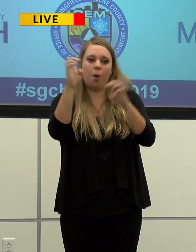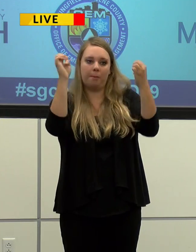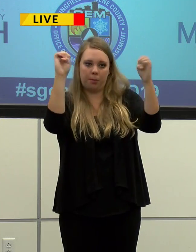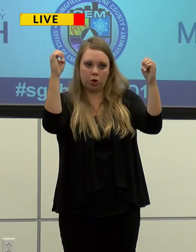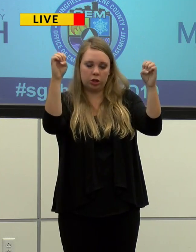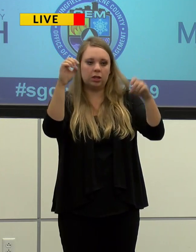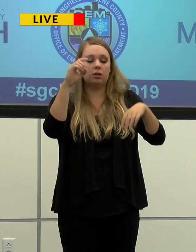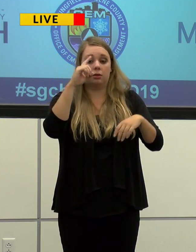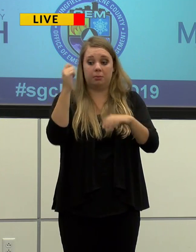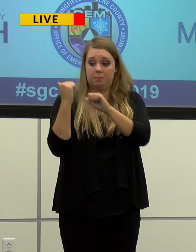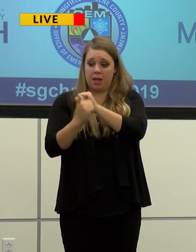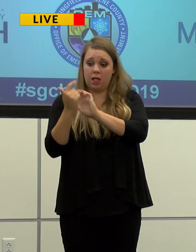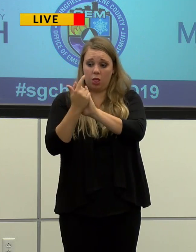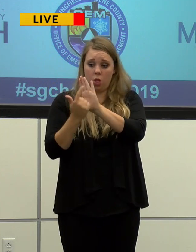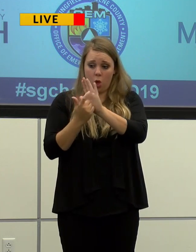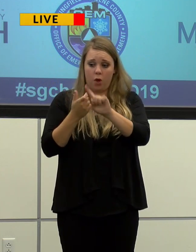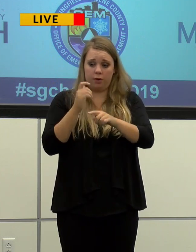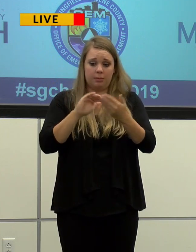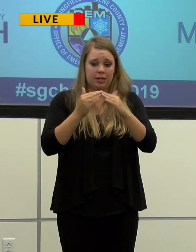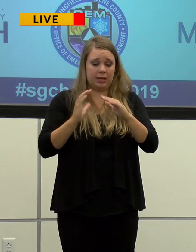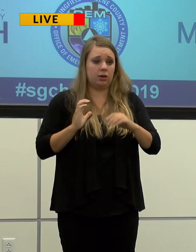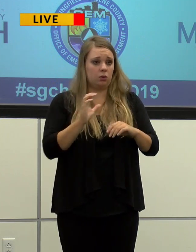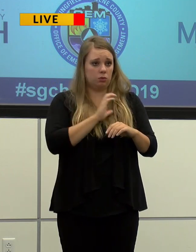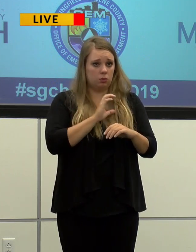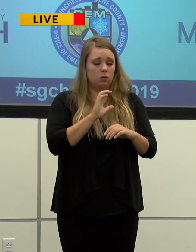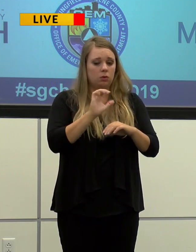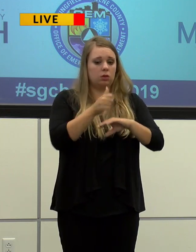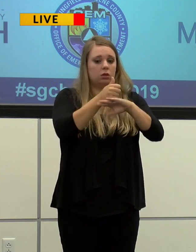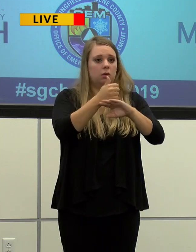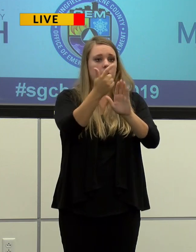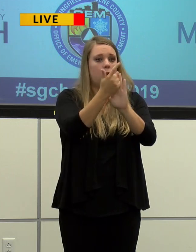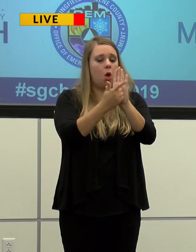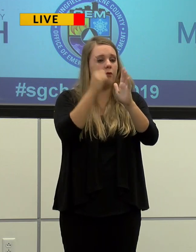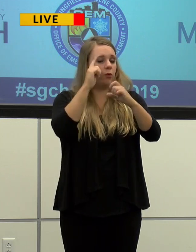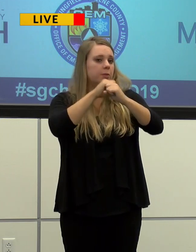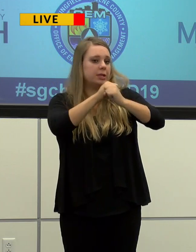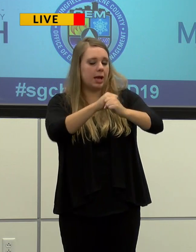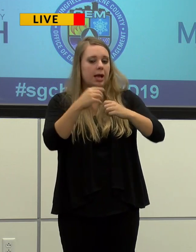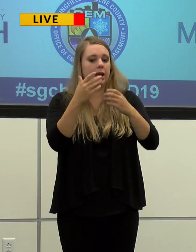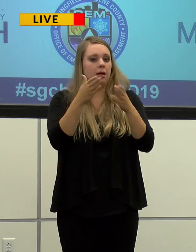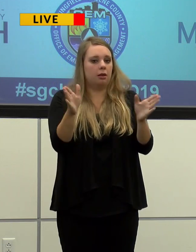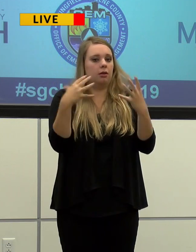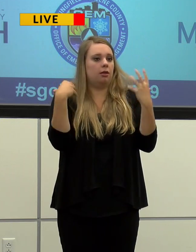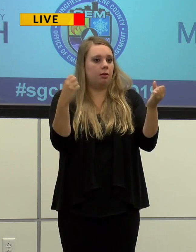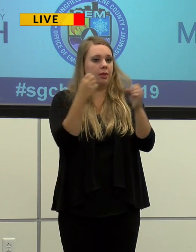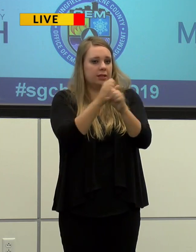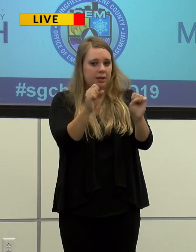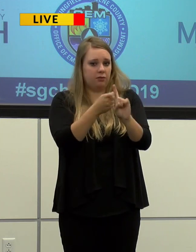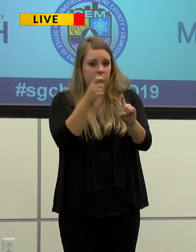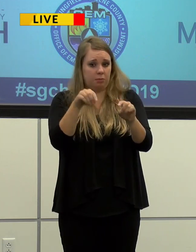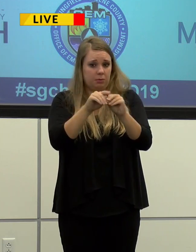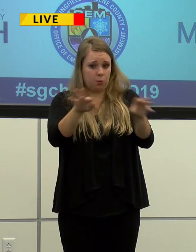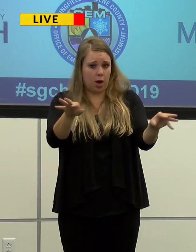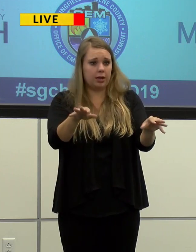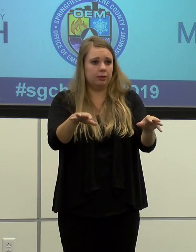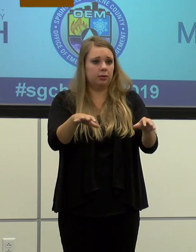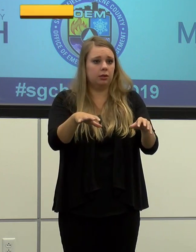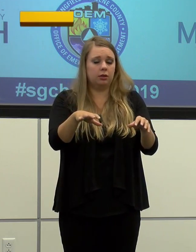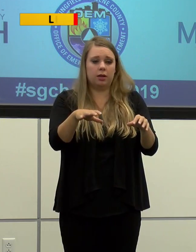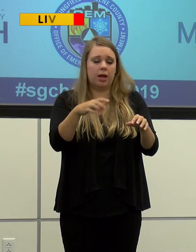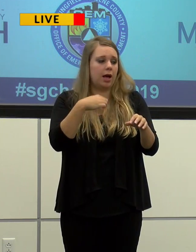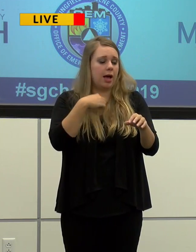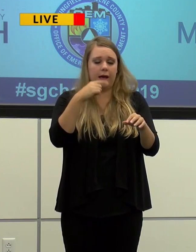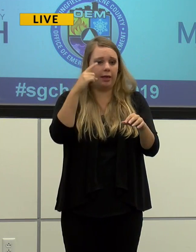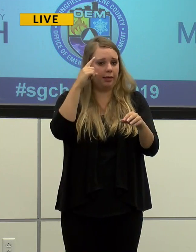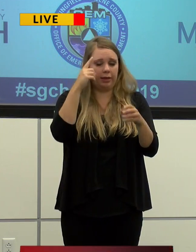an ordinance by City Council setting out regulations to protect public health and safety from the spread of COVID-19, I do